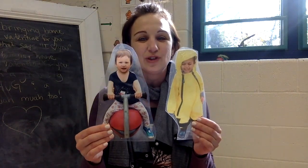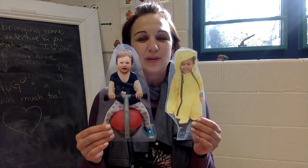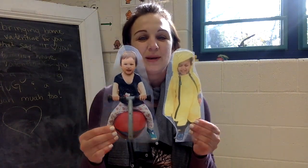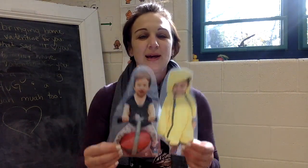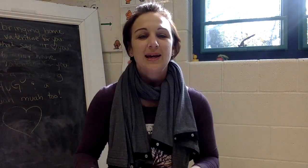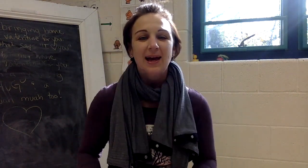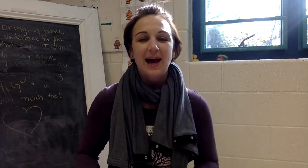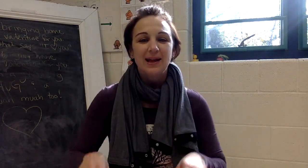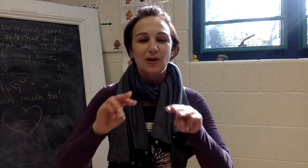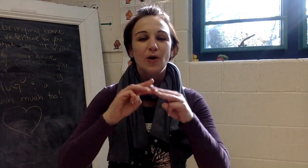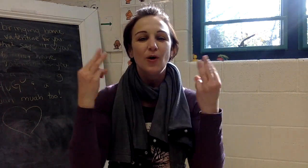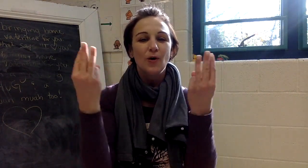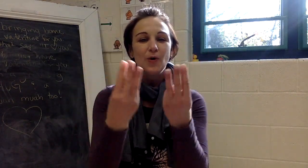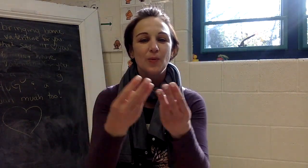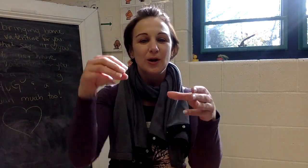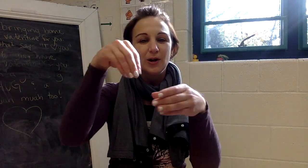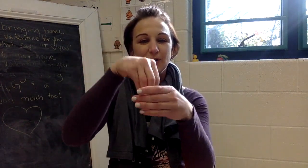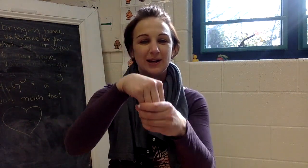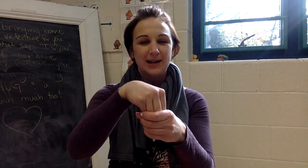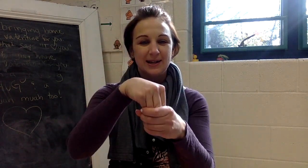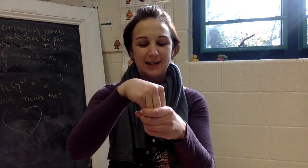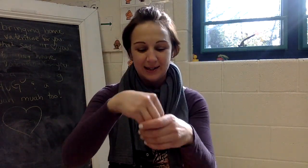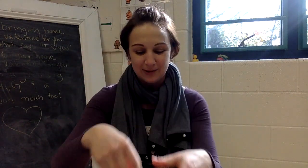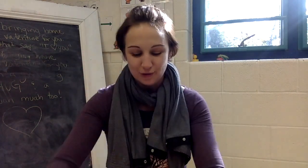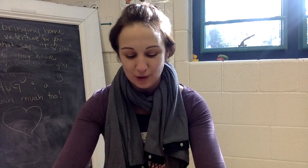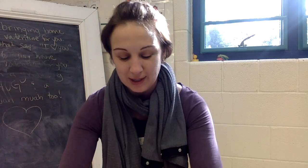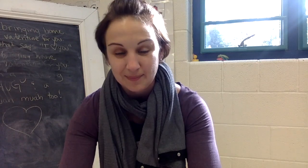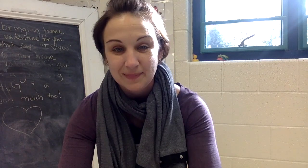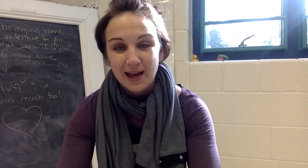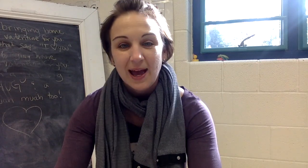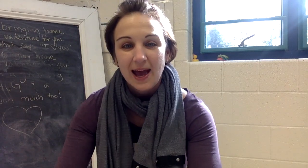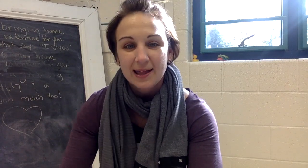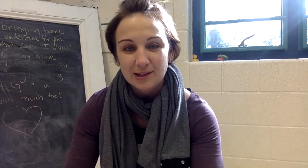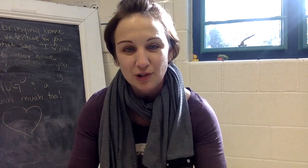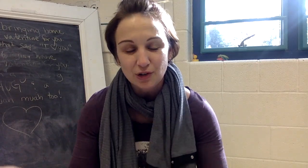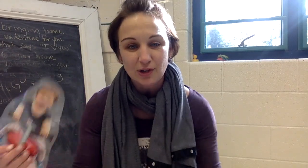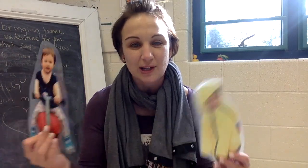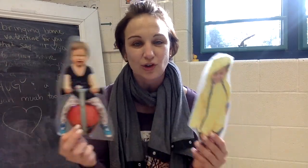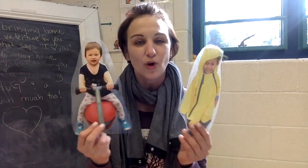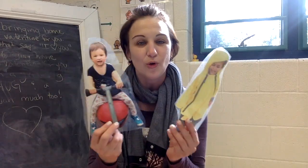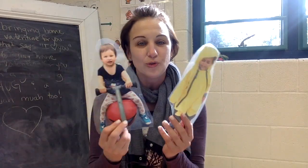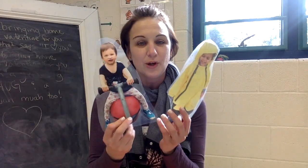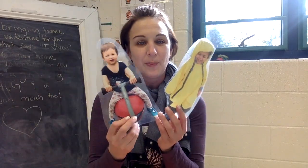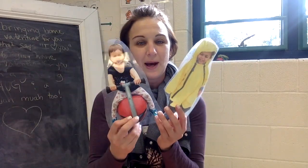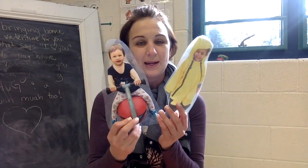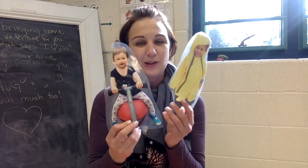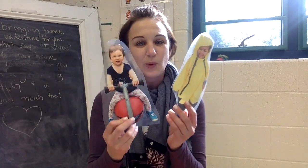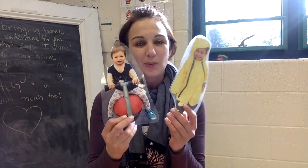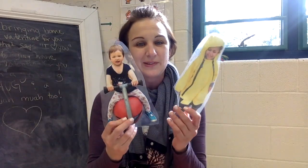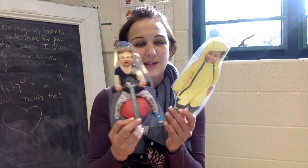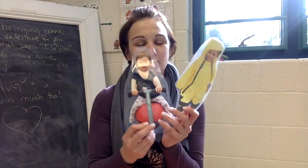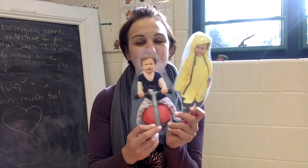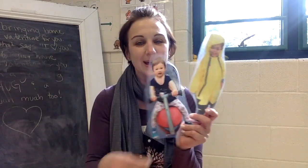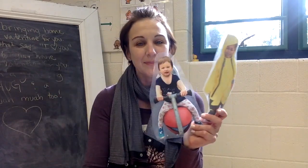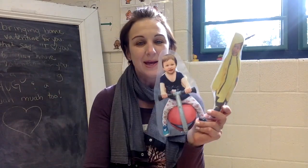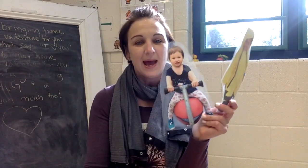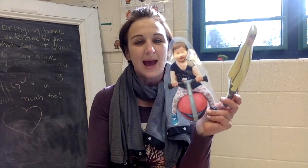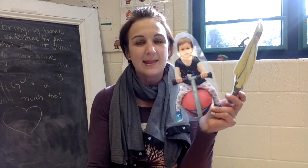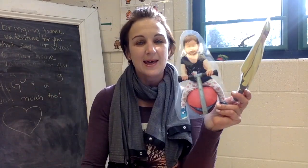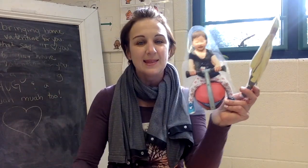dream, he had the whole world in his dream. And the children get to hold their bodies while we sing about them. And then